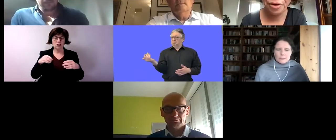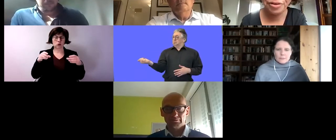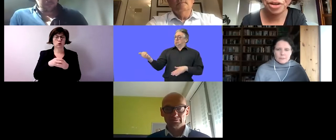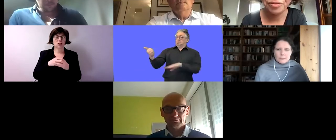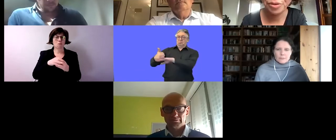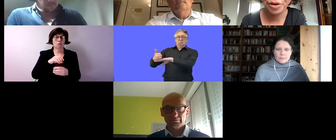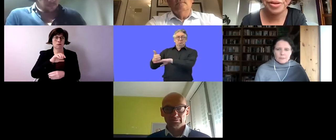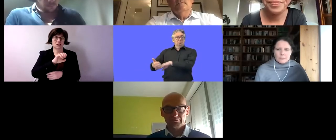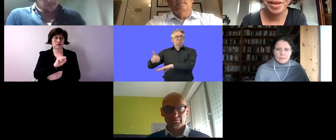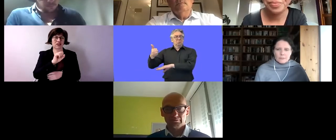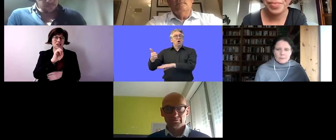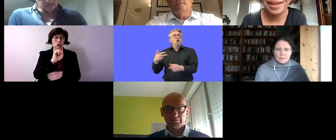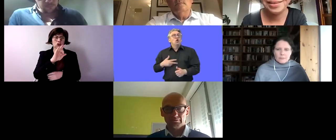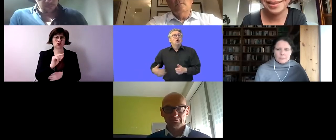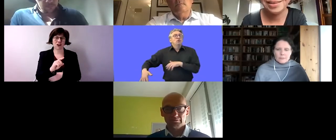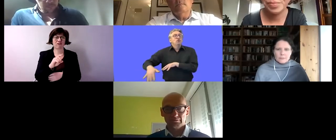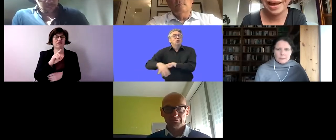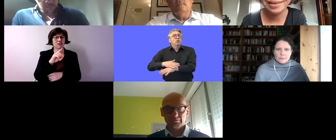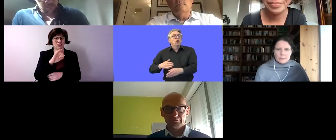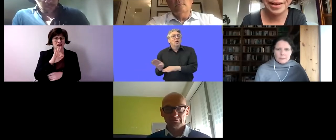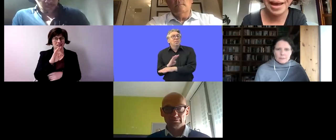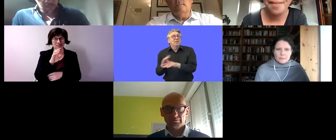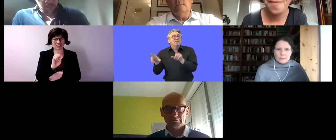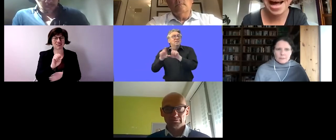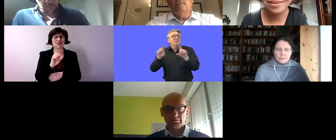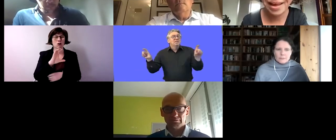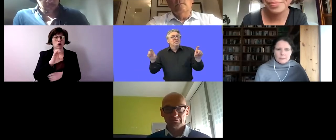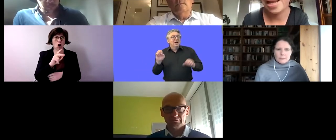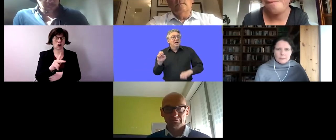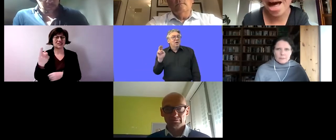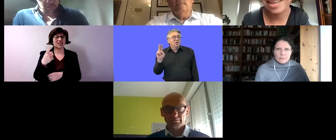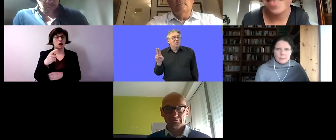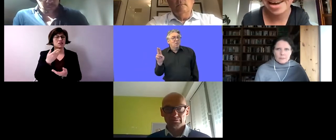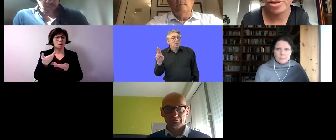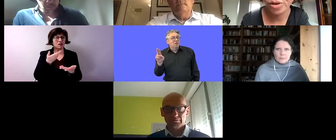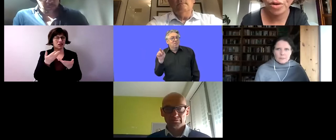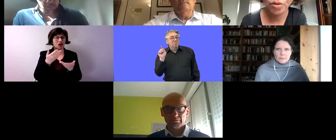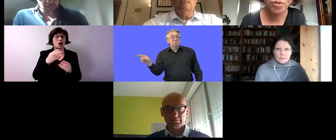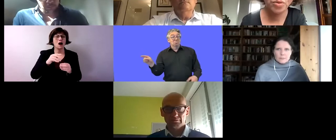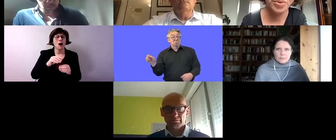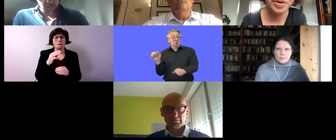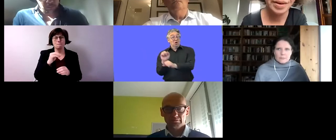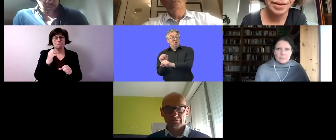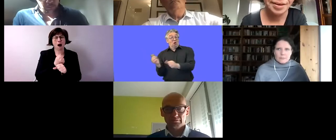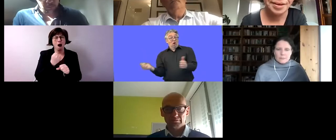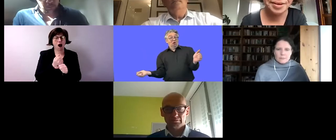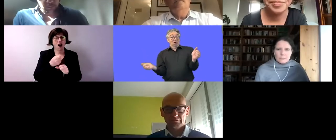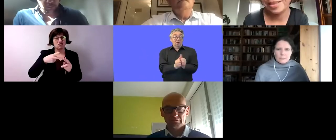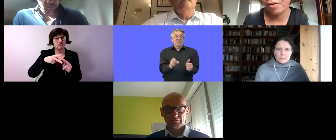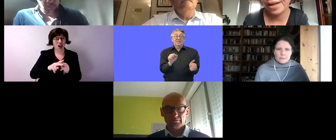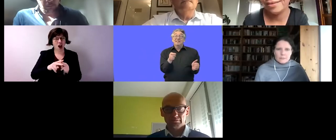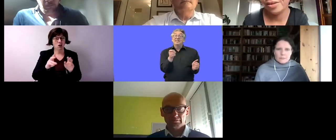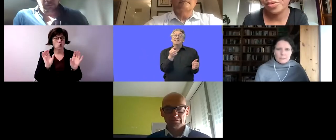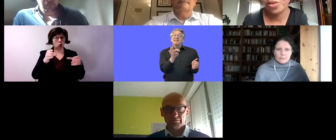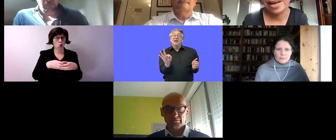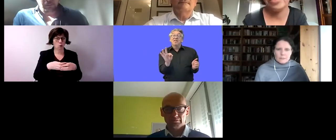of social enterprises in the european union and he works together with steve de kock who is advisor at